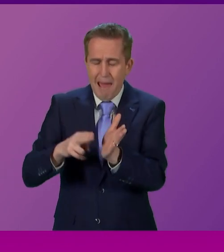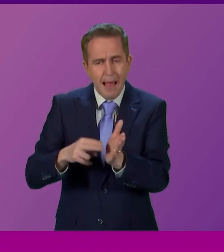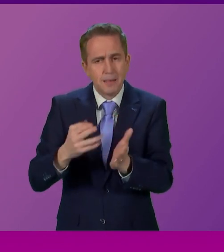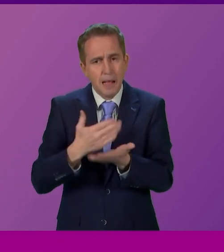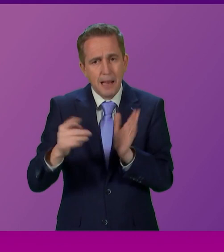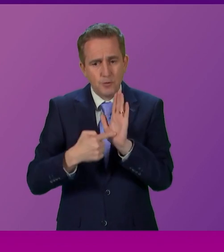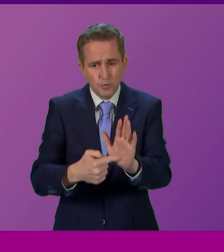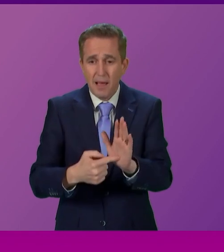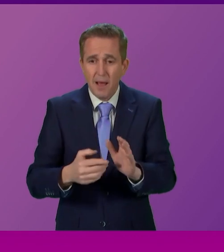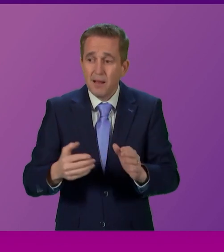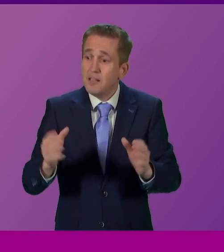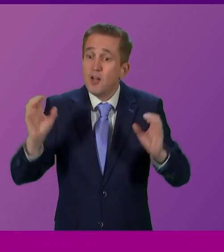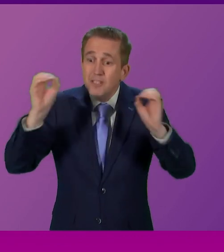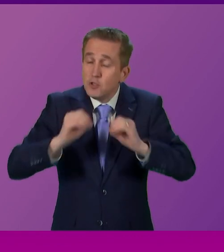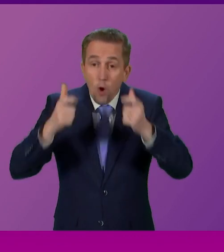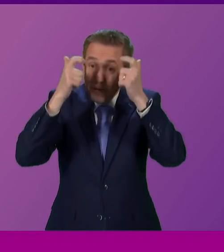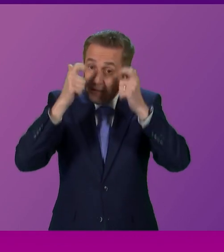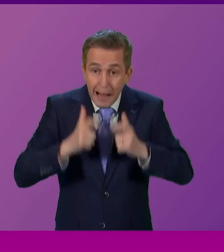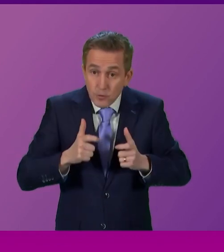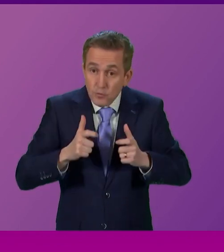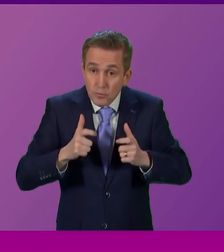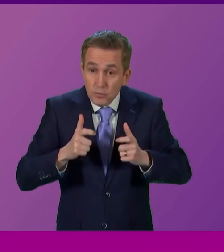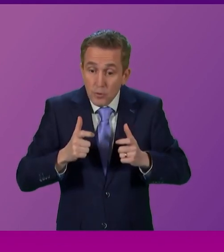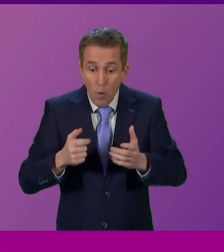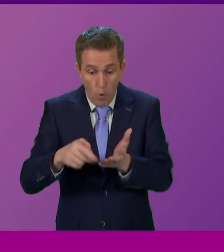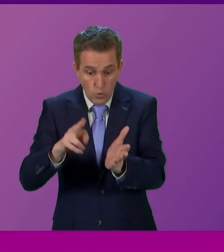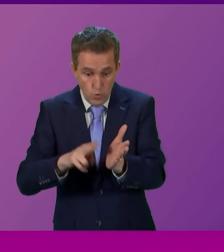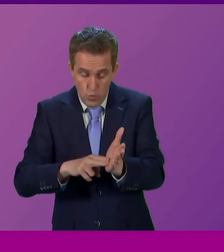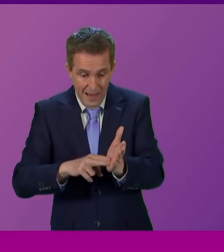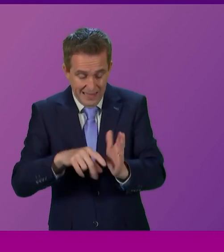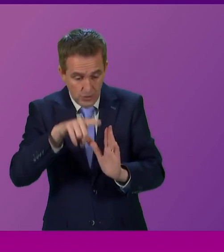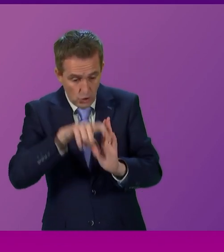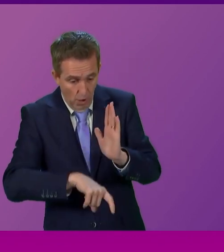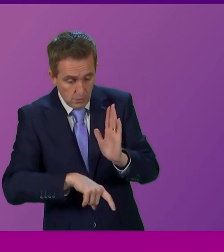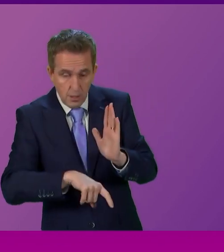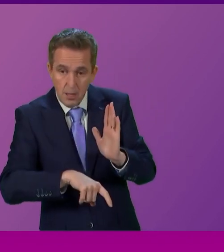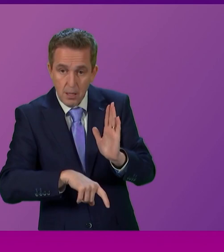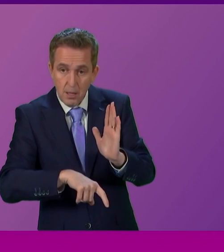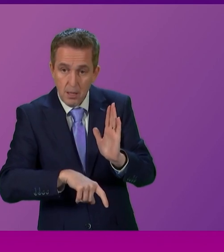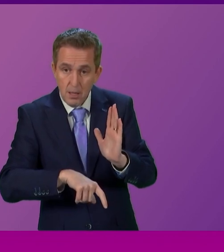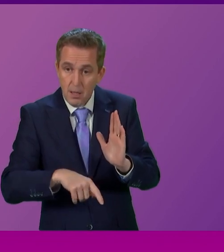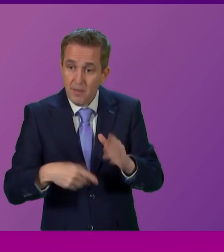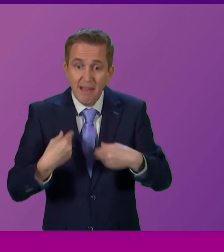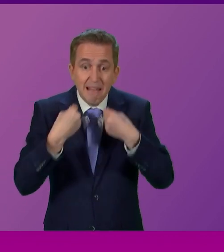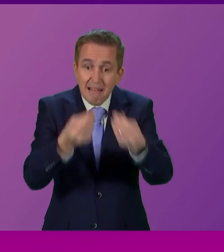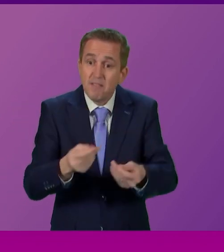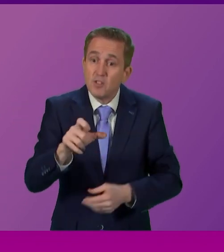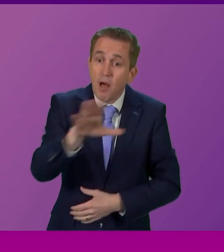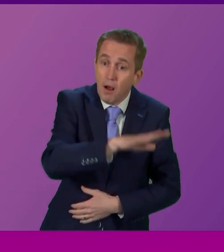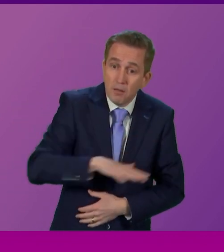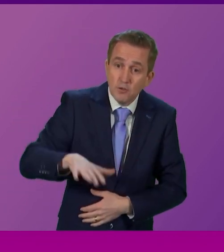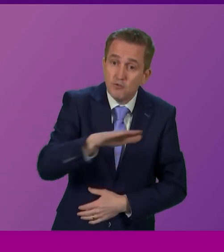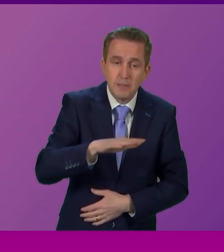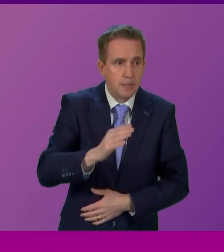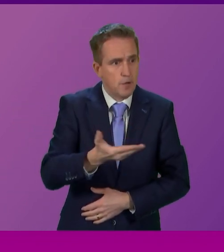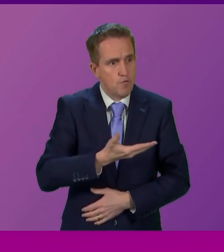is no statute in international law, nor in any UN Charter, that gives any state the untrammeled